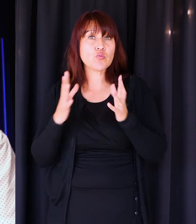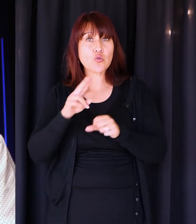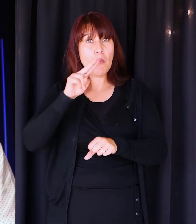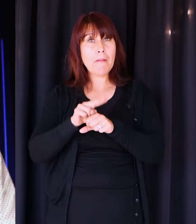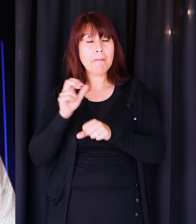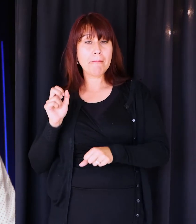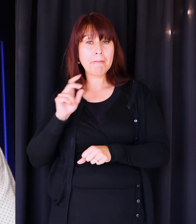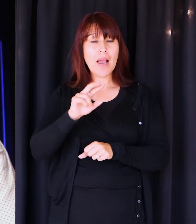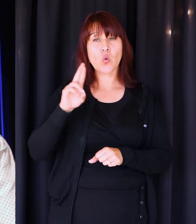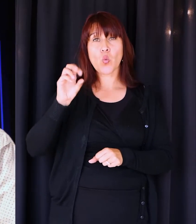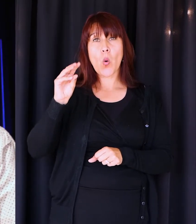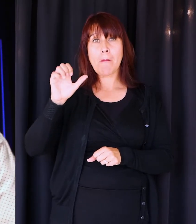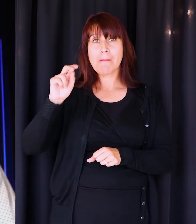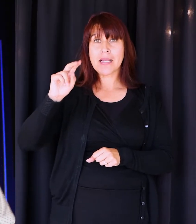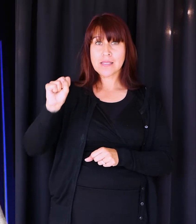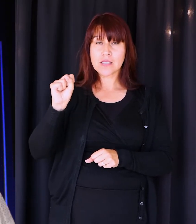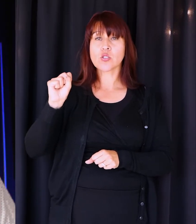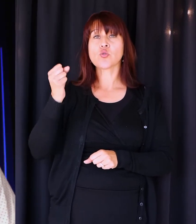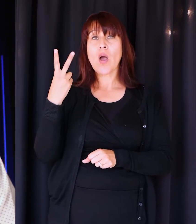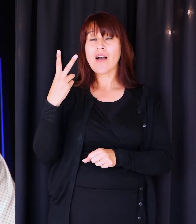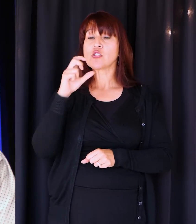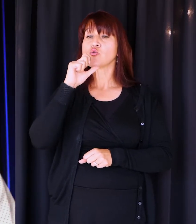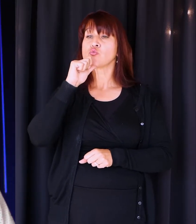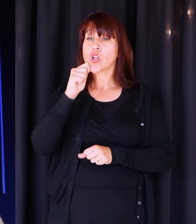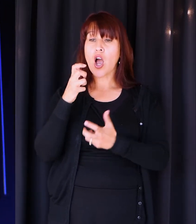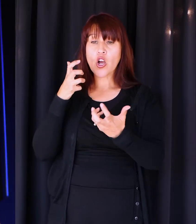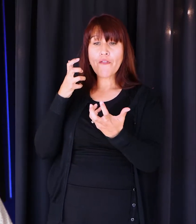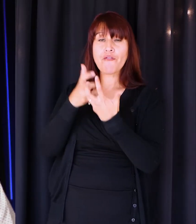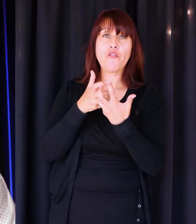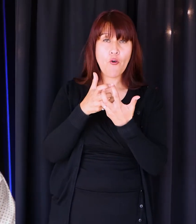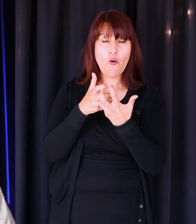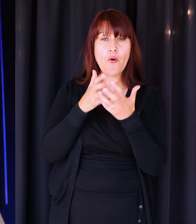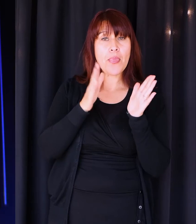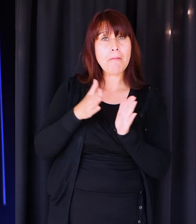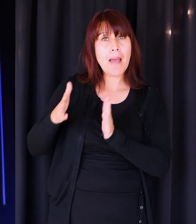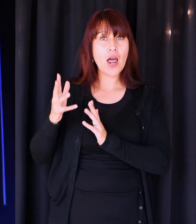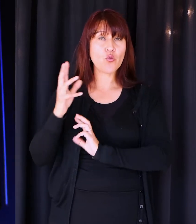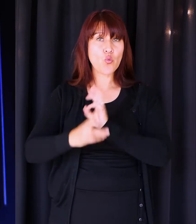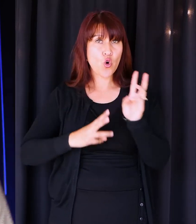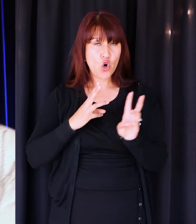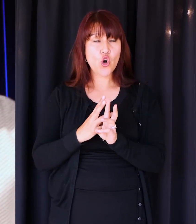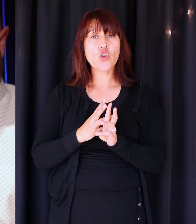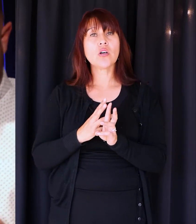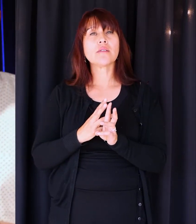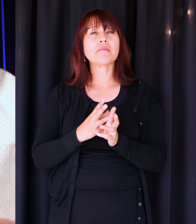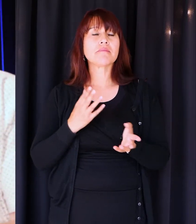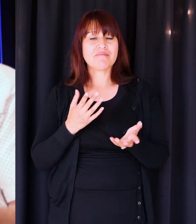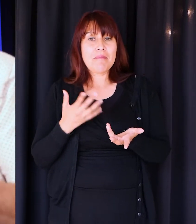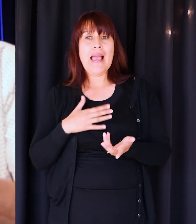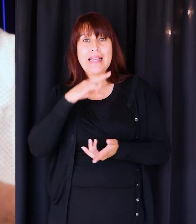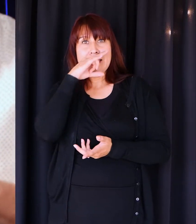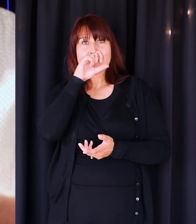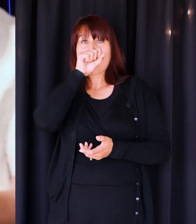Romans chapter 12, and he says this, do not conform to the pattern of this world. Here's what my kids